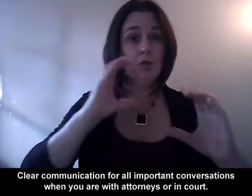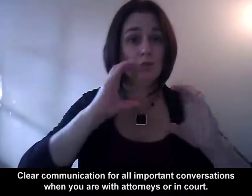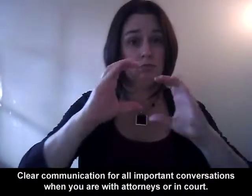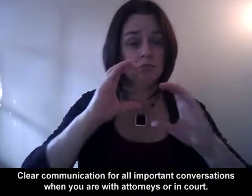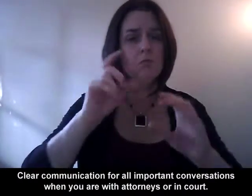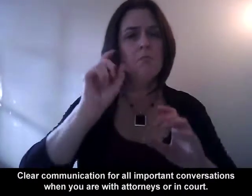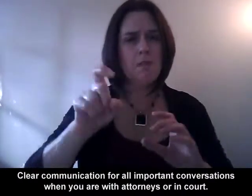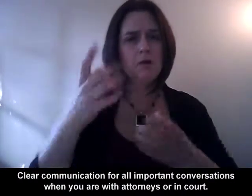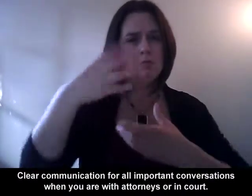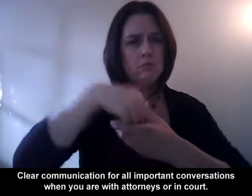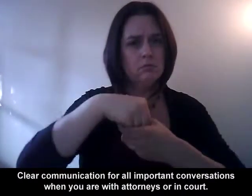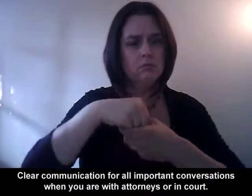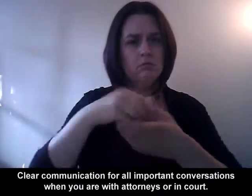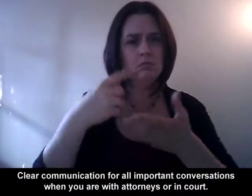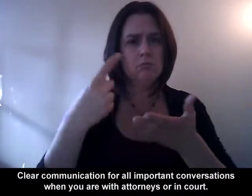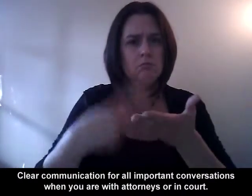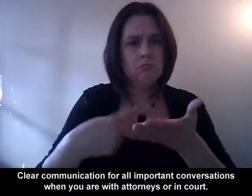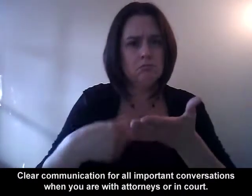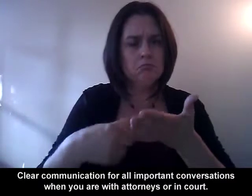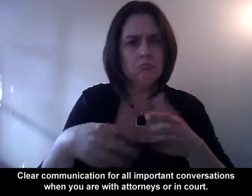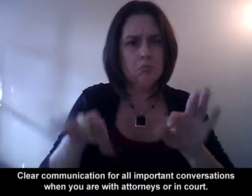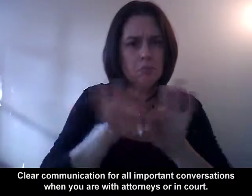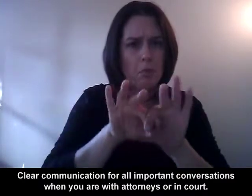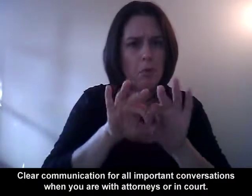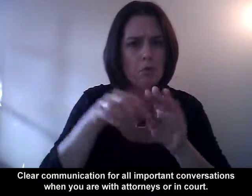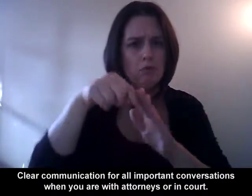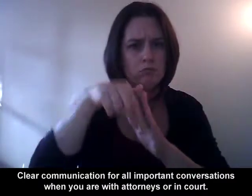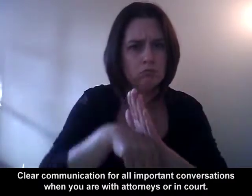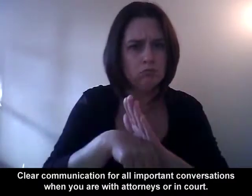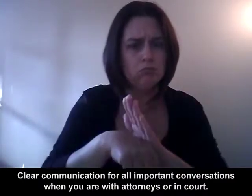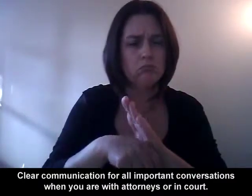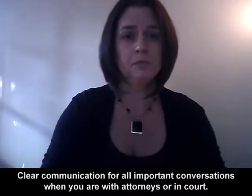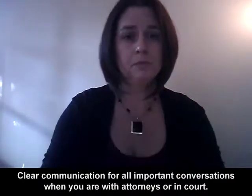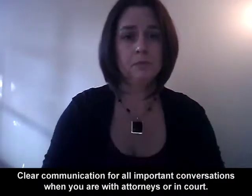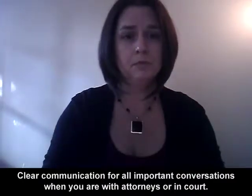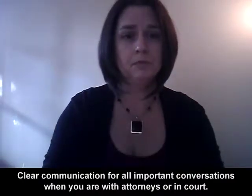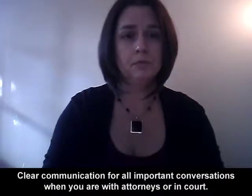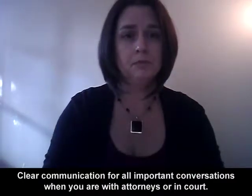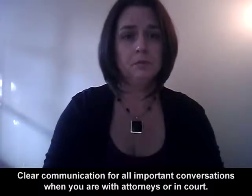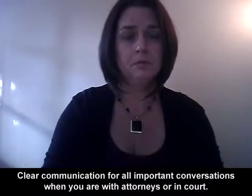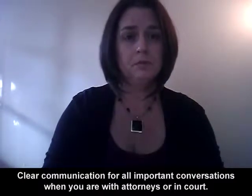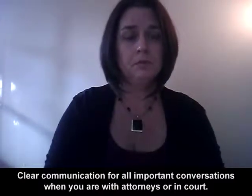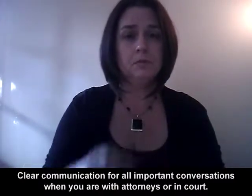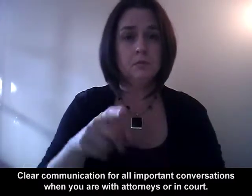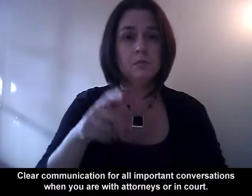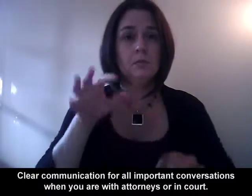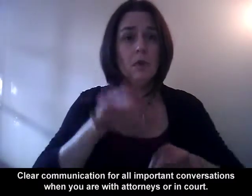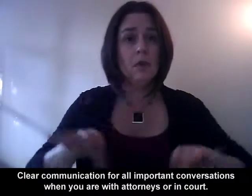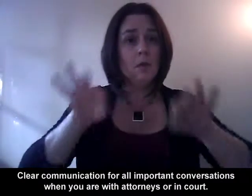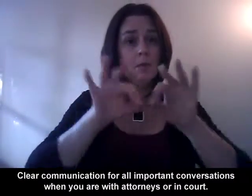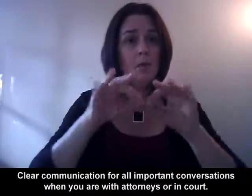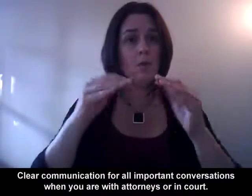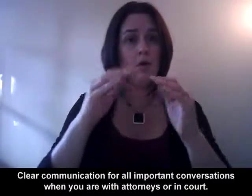Clear communication for all important conversations when you are with attorneys or in court.